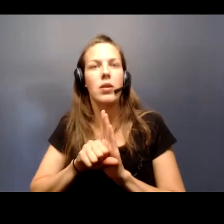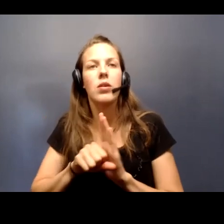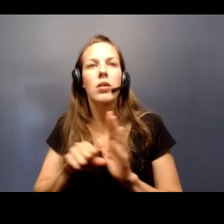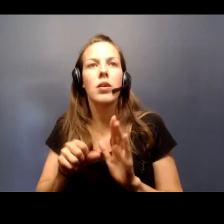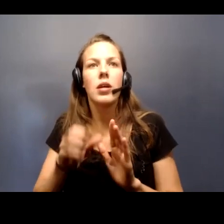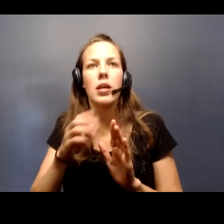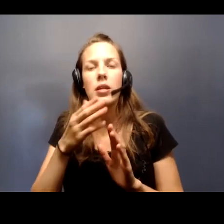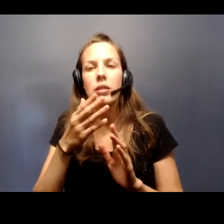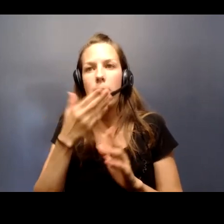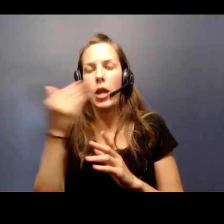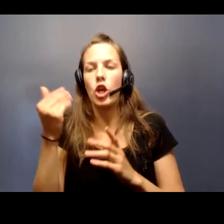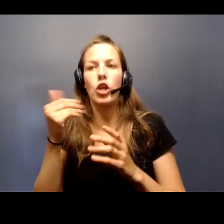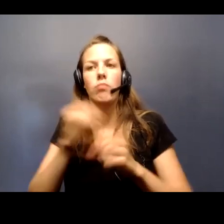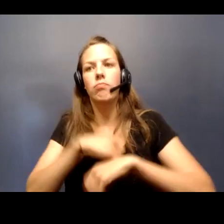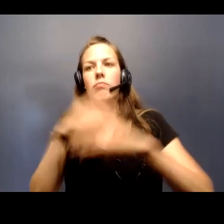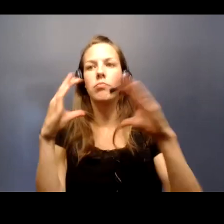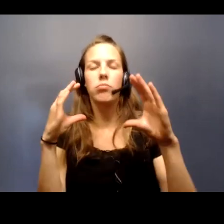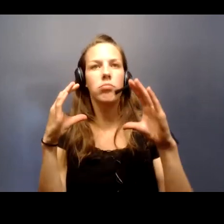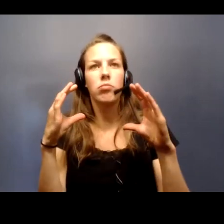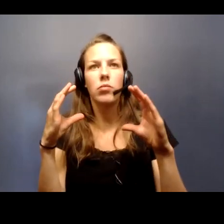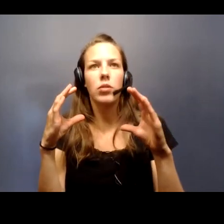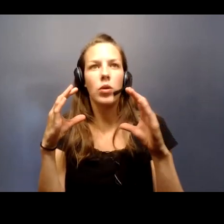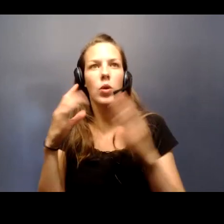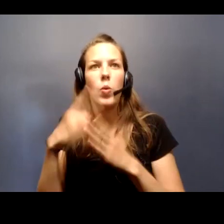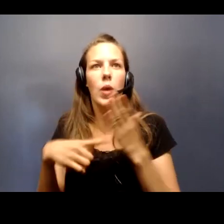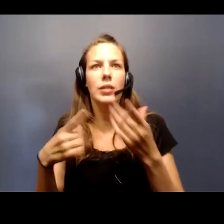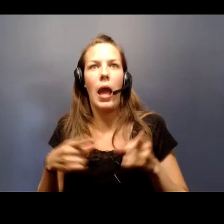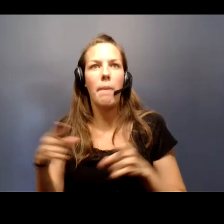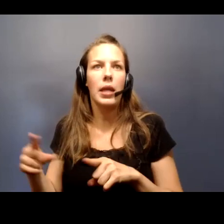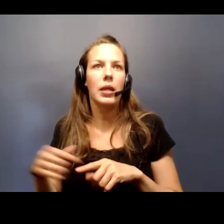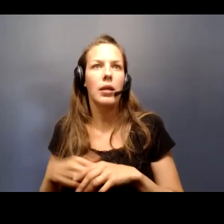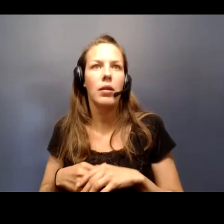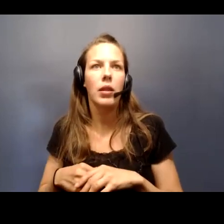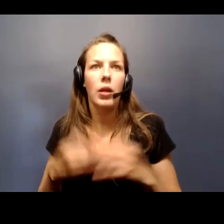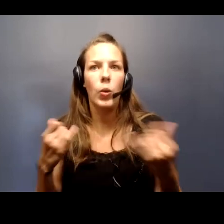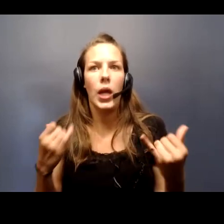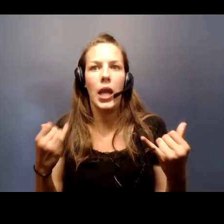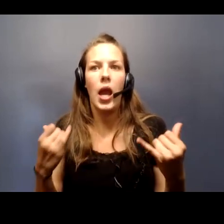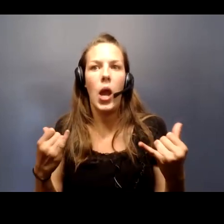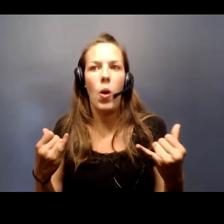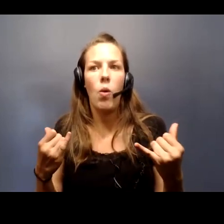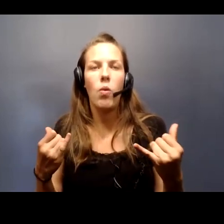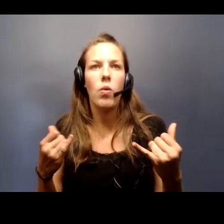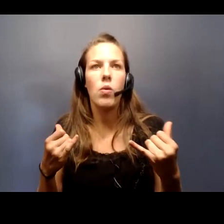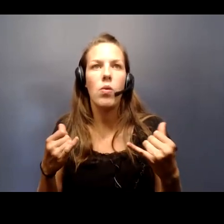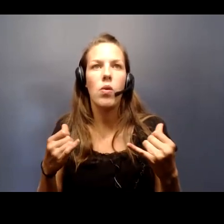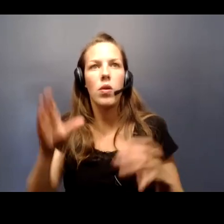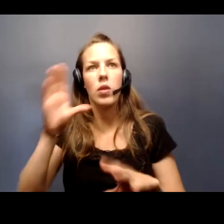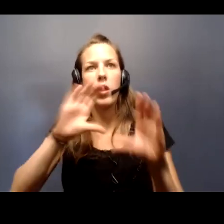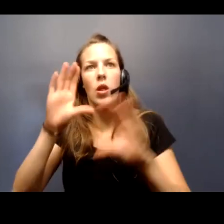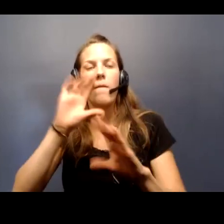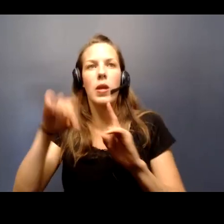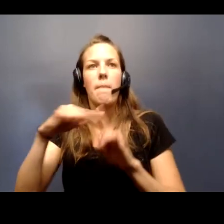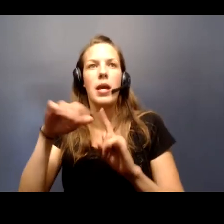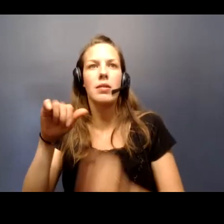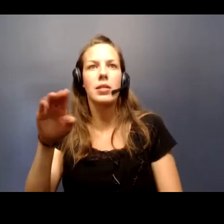better look at what's happening currently than just looking at positive